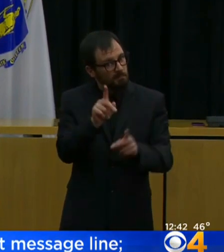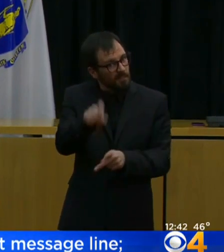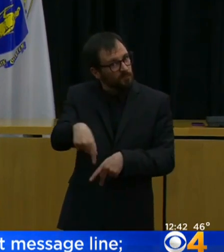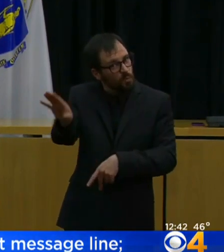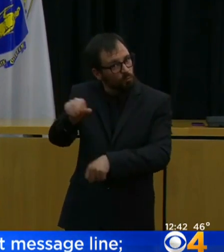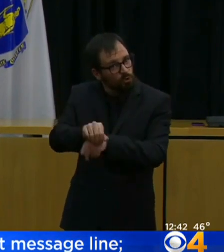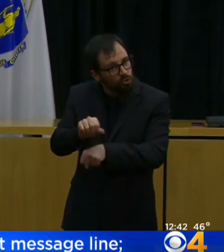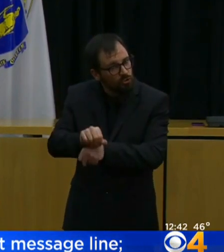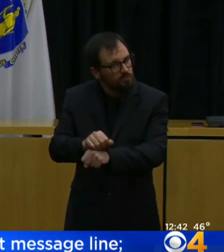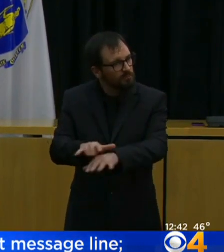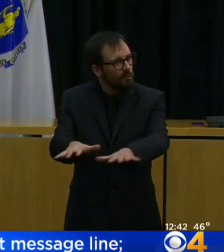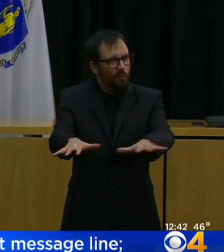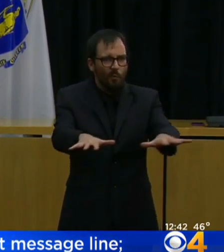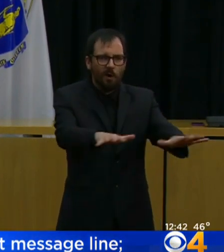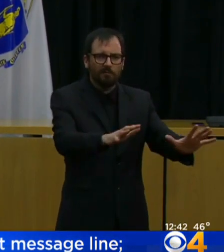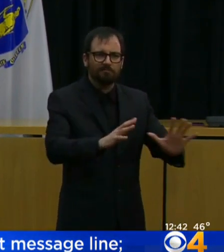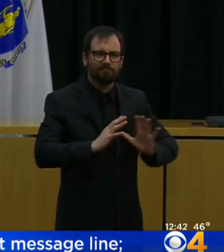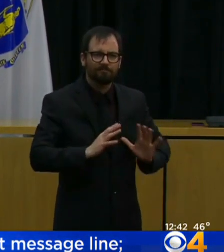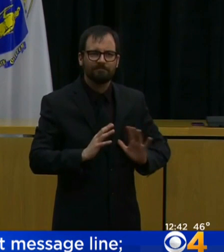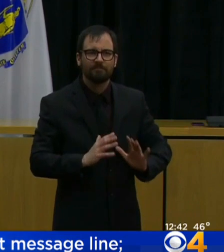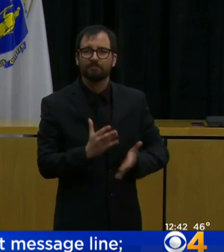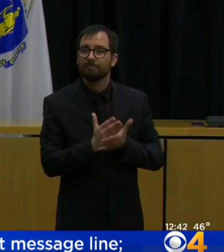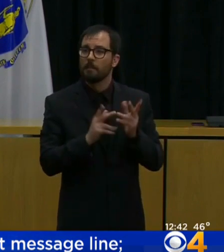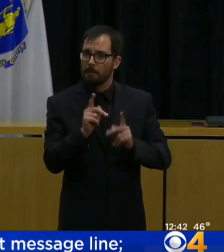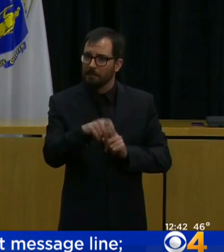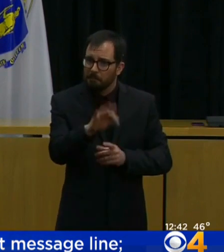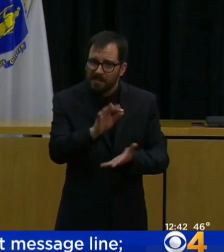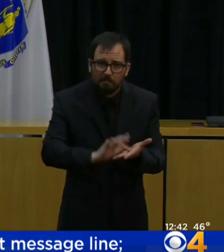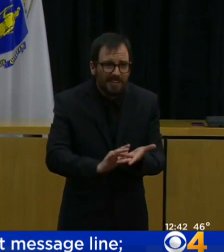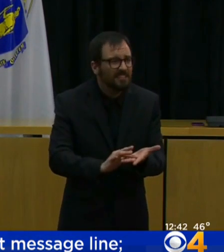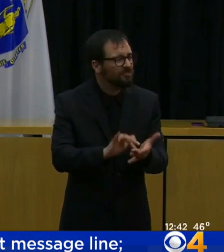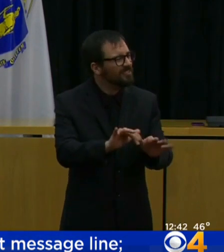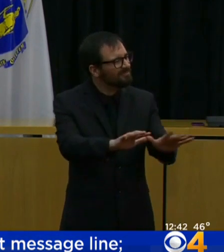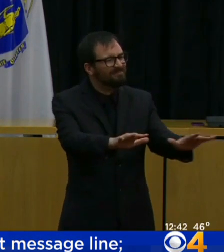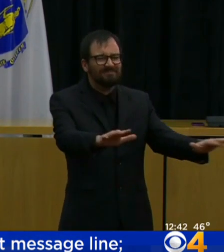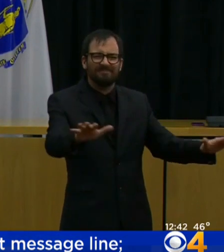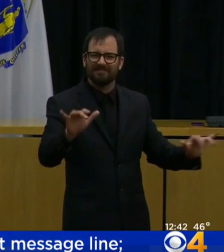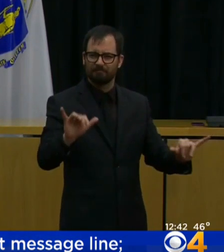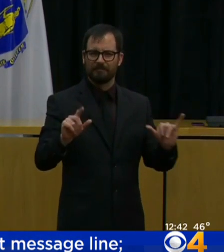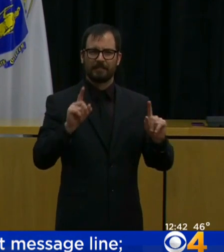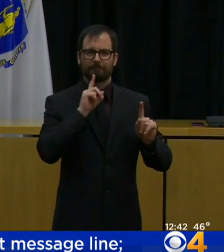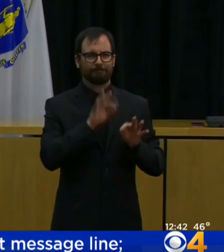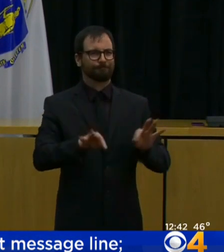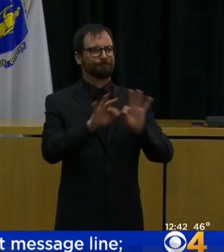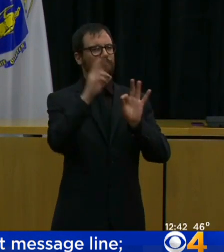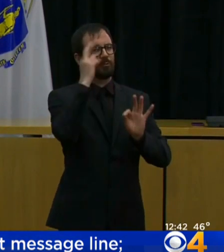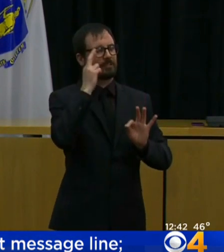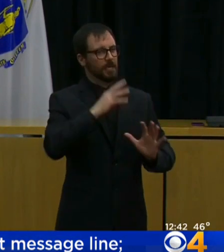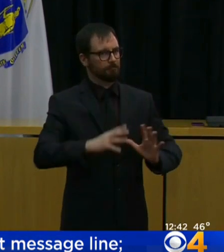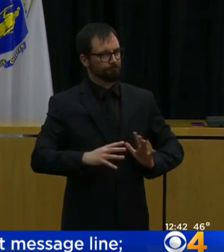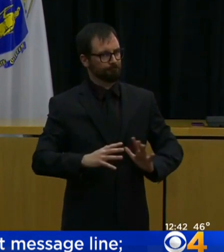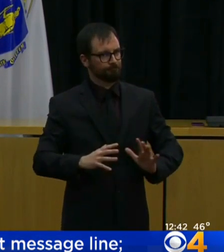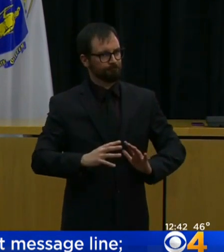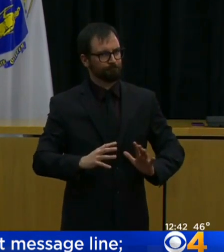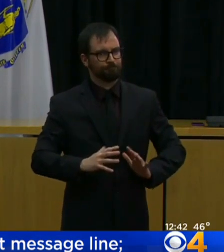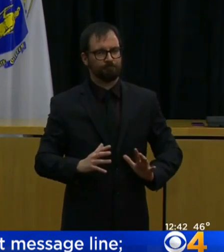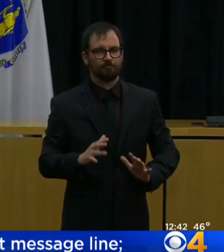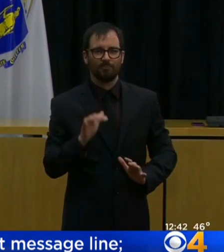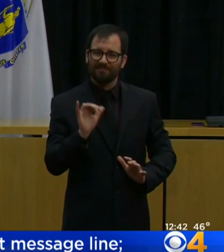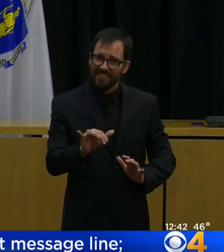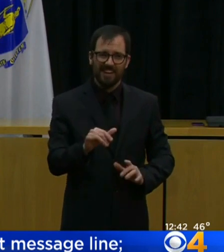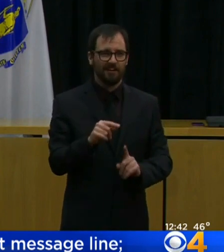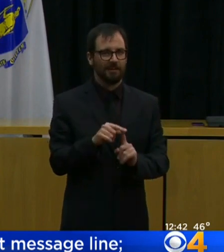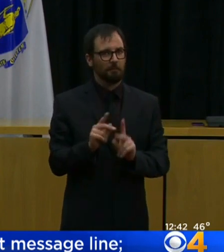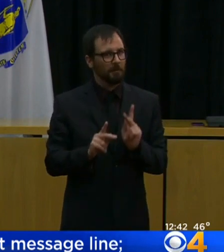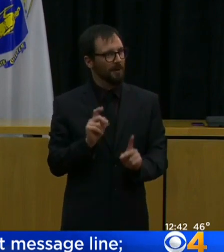They need to be able to go to the pharmacy. If they work in health care, they need to be able to go to the health care institution they work for, which is why the stay at home